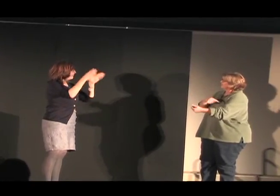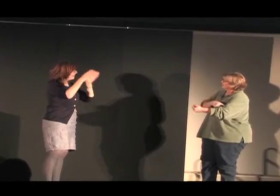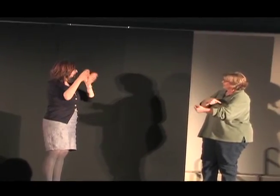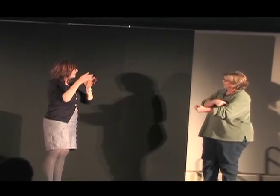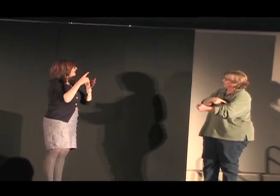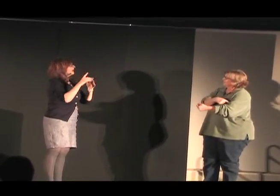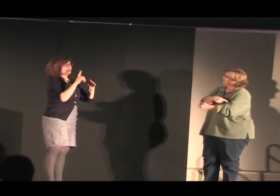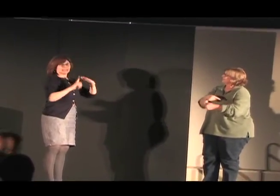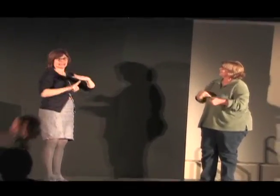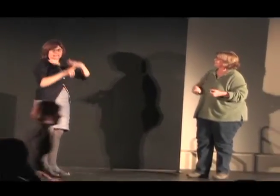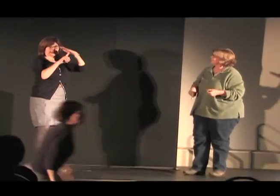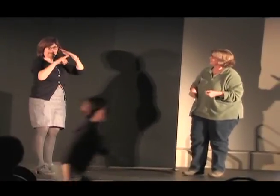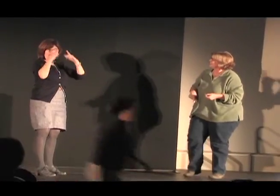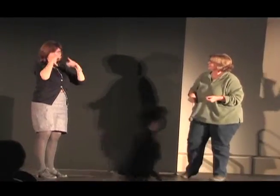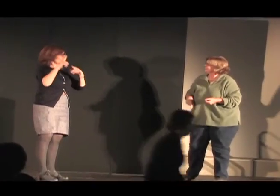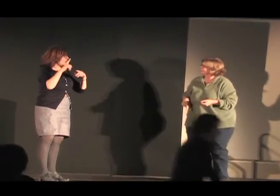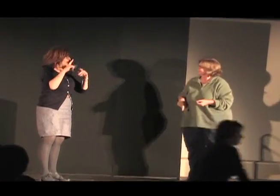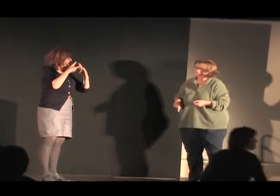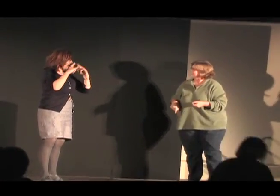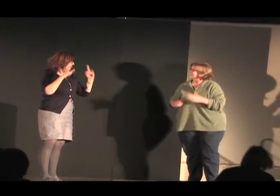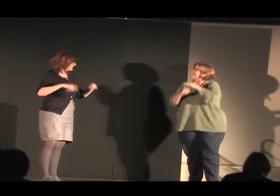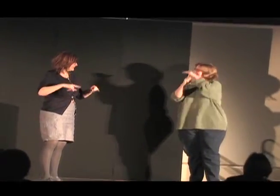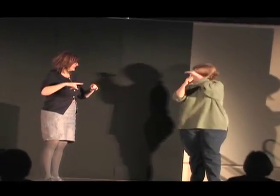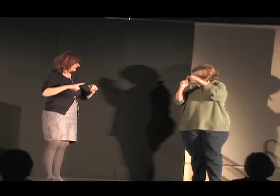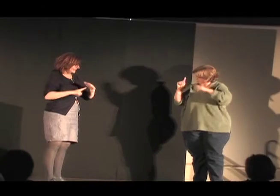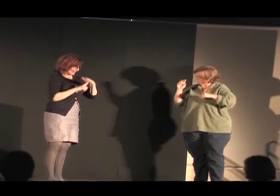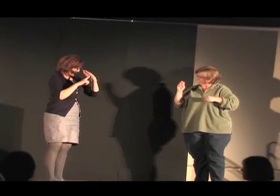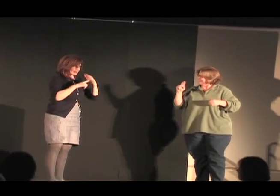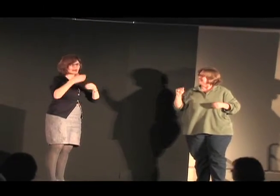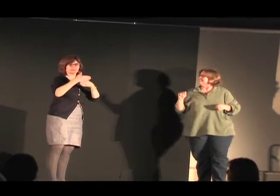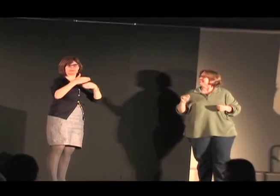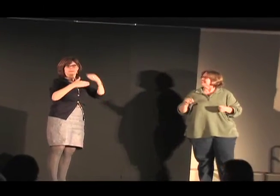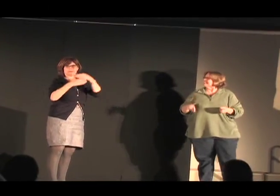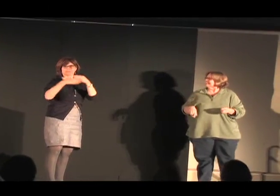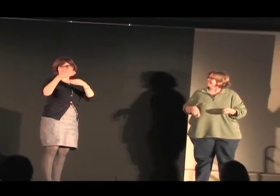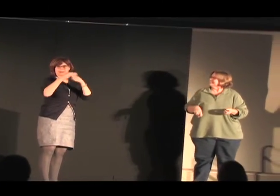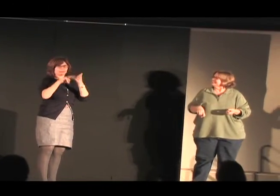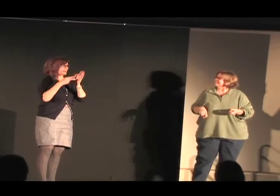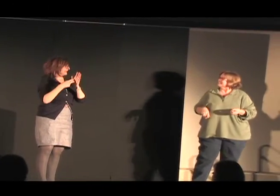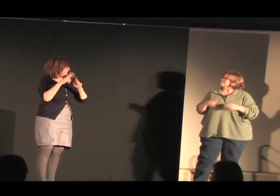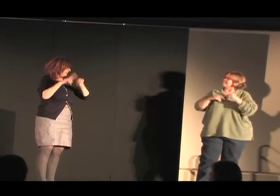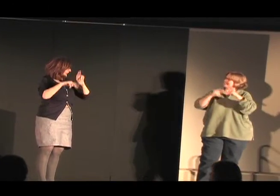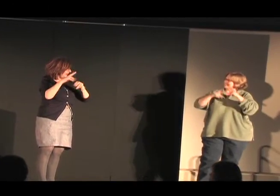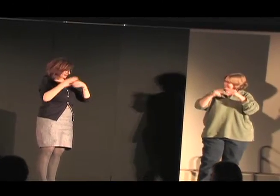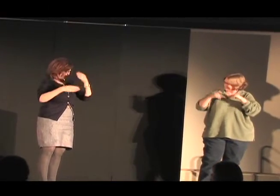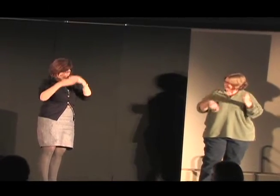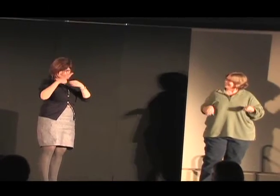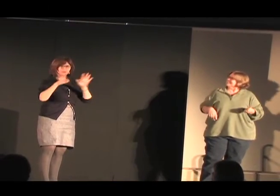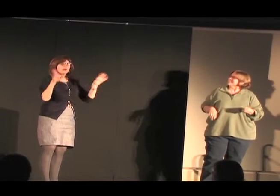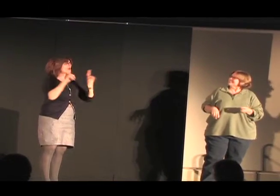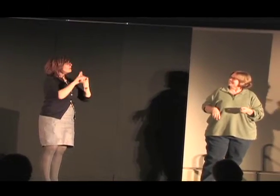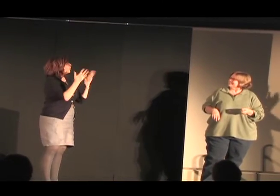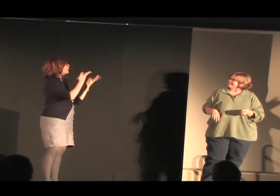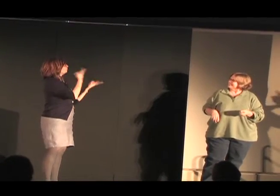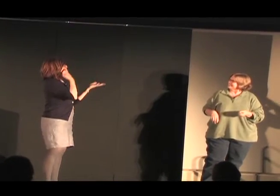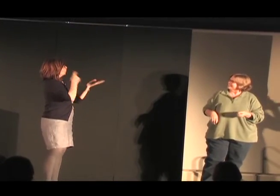So, right, you saw that sign many times, and this for hospital, and the other sign for tent, and this sign for building.